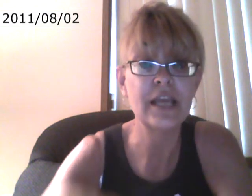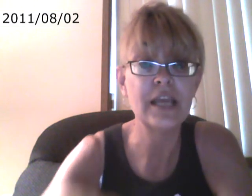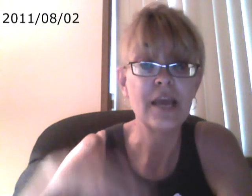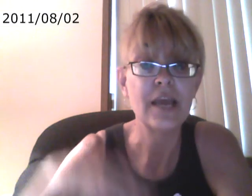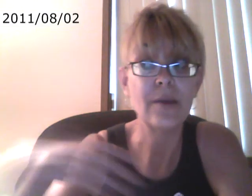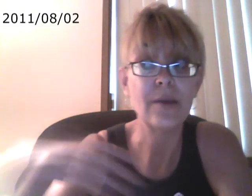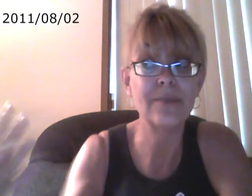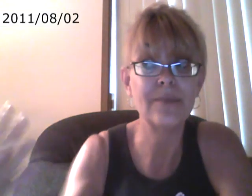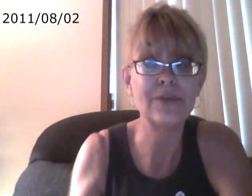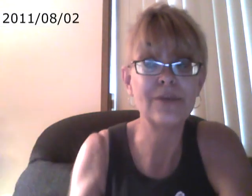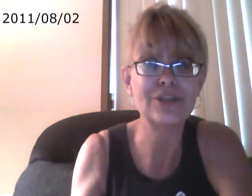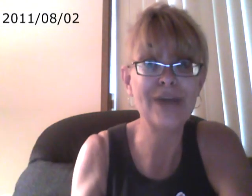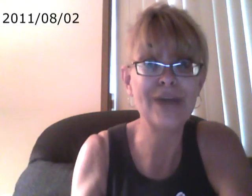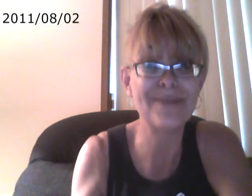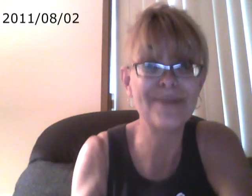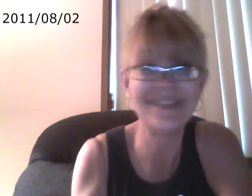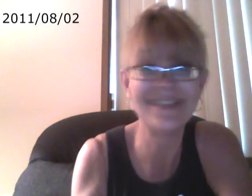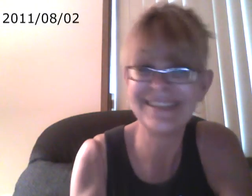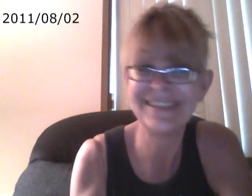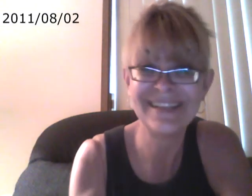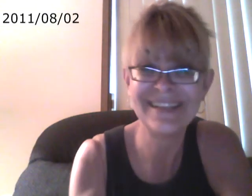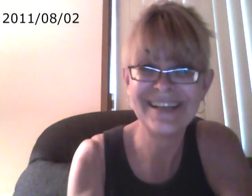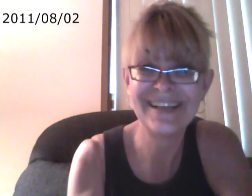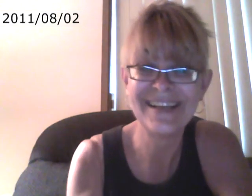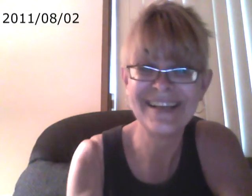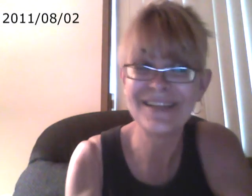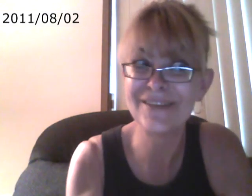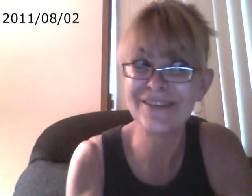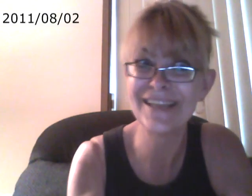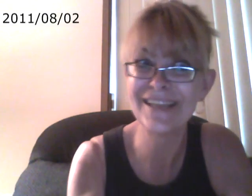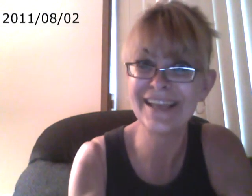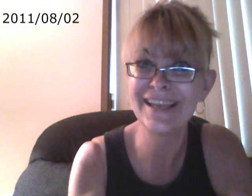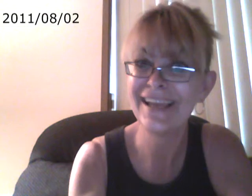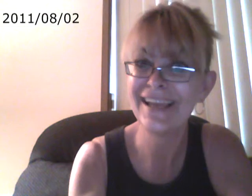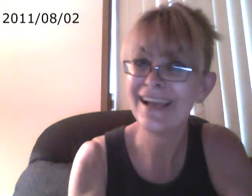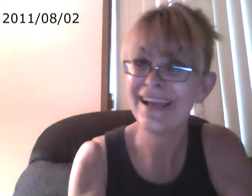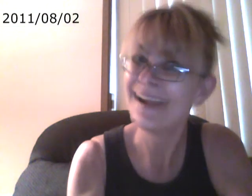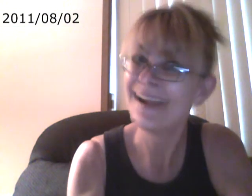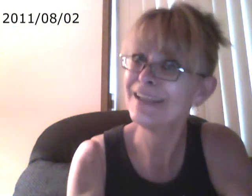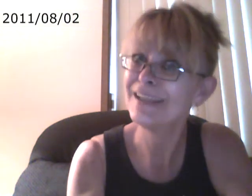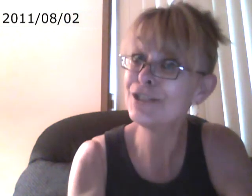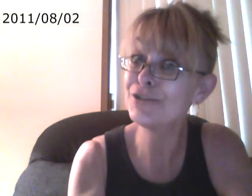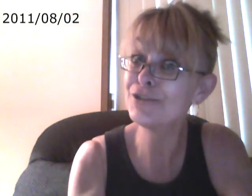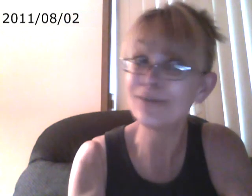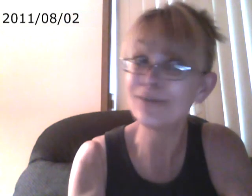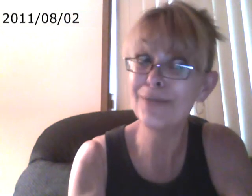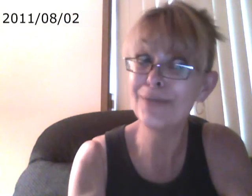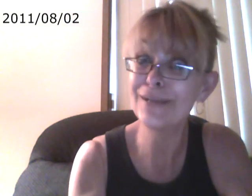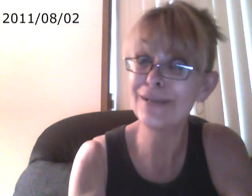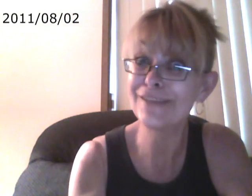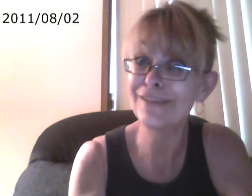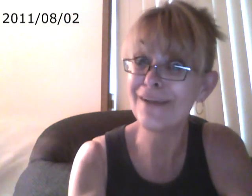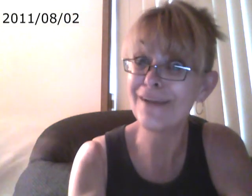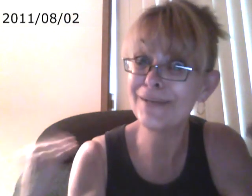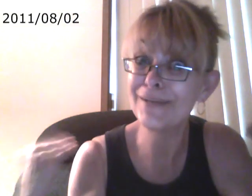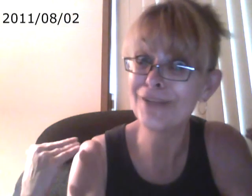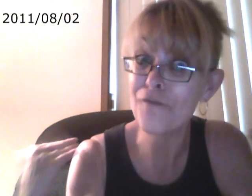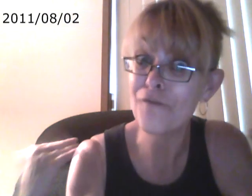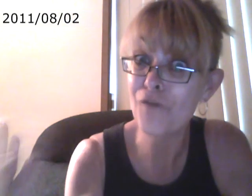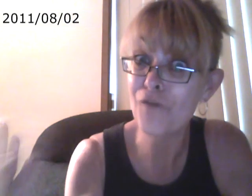but nobody showed up. So it's like, this is YouTube. I put it out there. I put it out there free